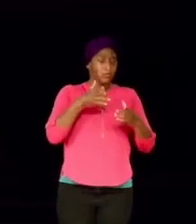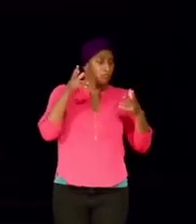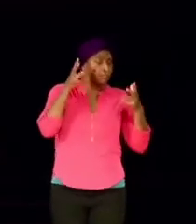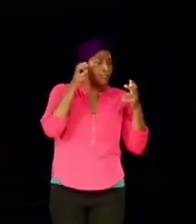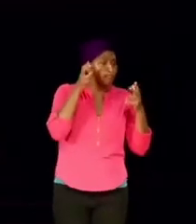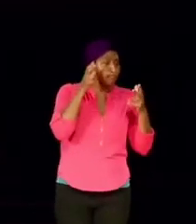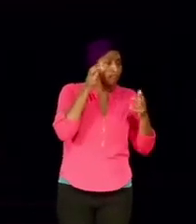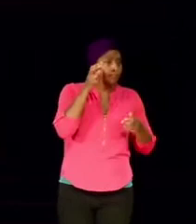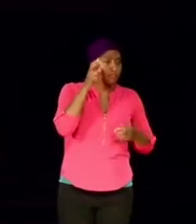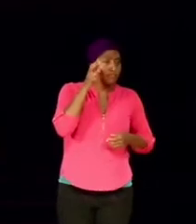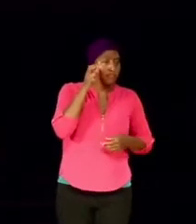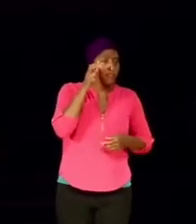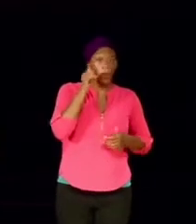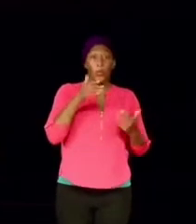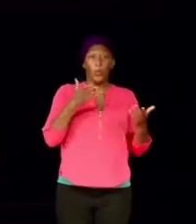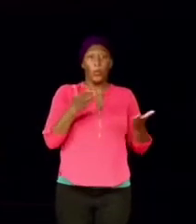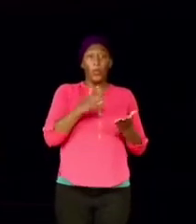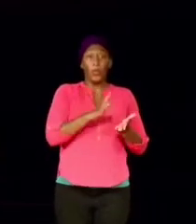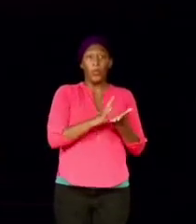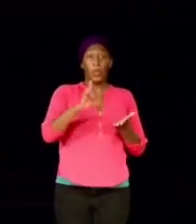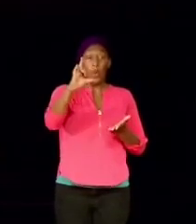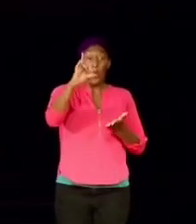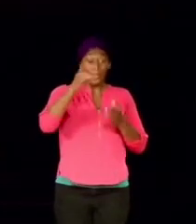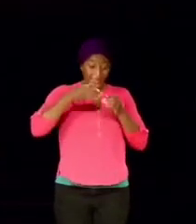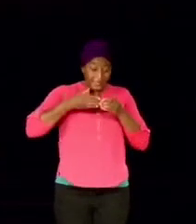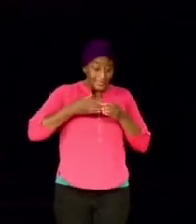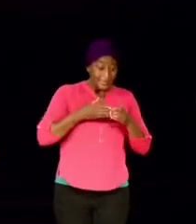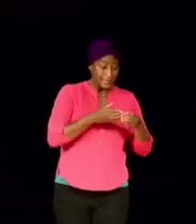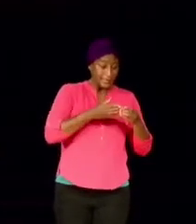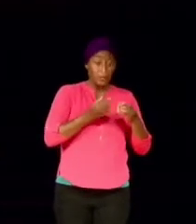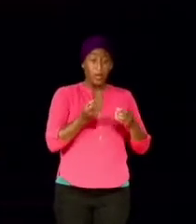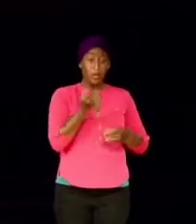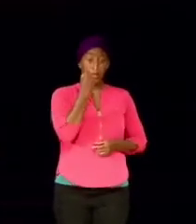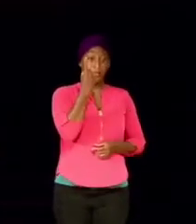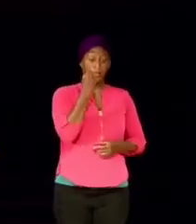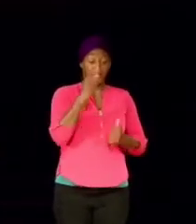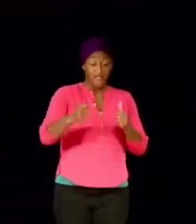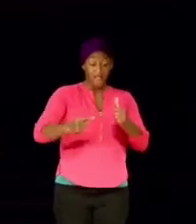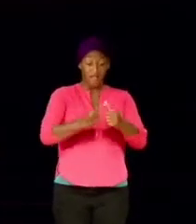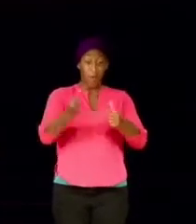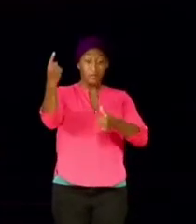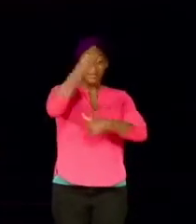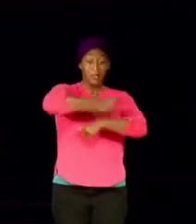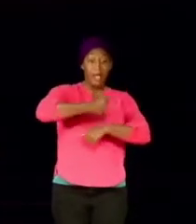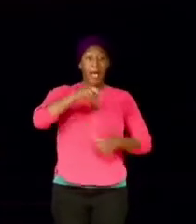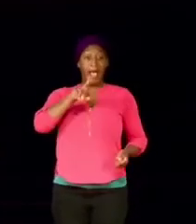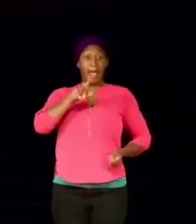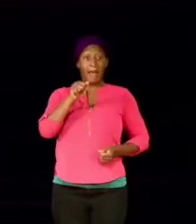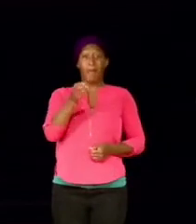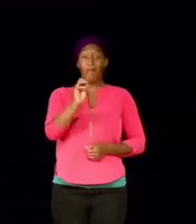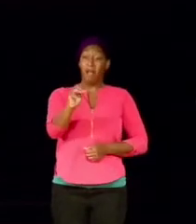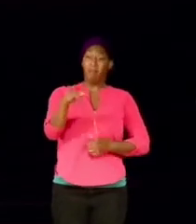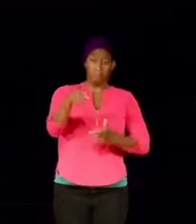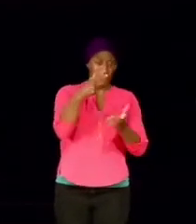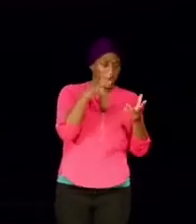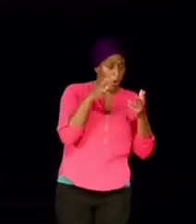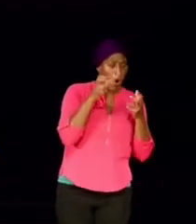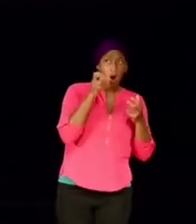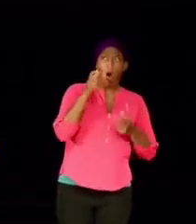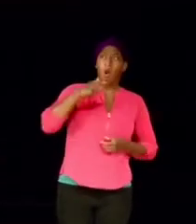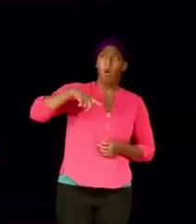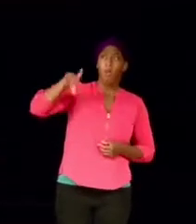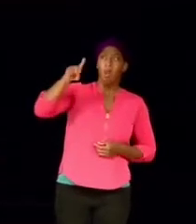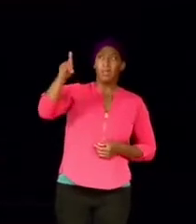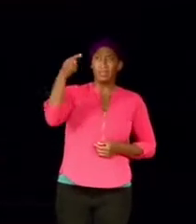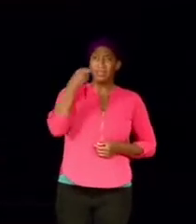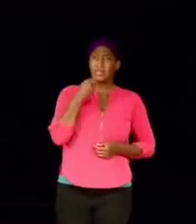And ever since day one, Abraham has been hearing the Lord talk about making